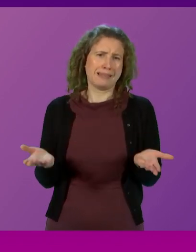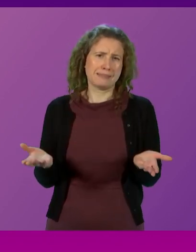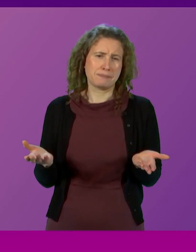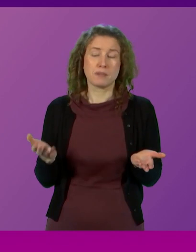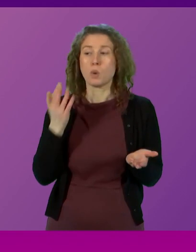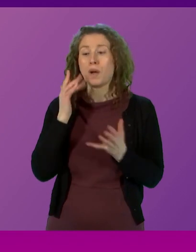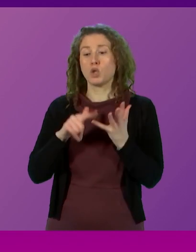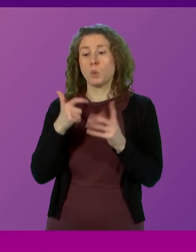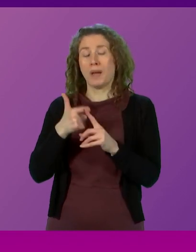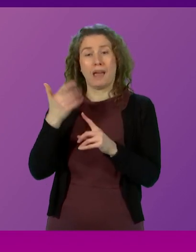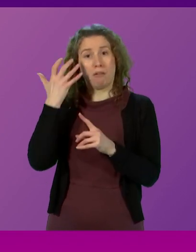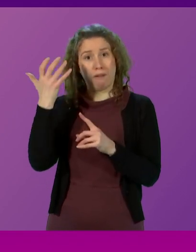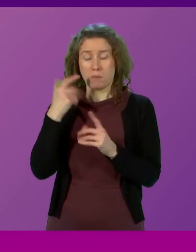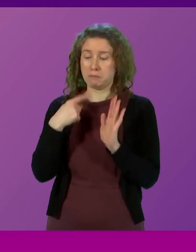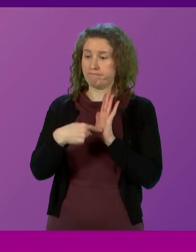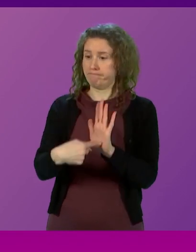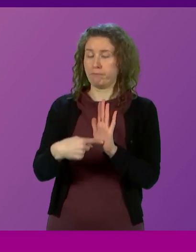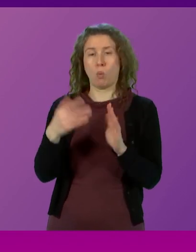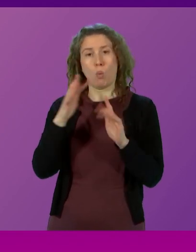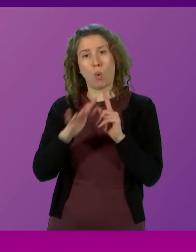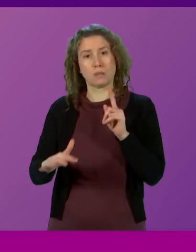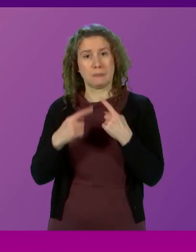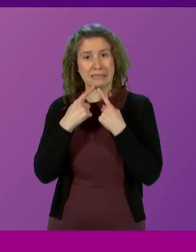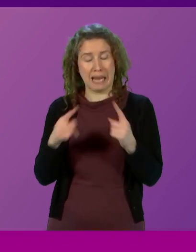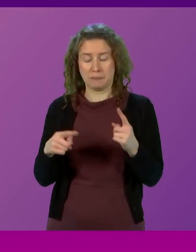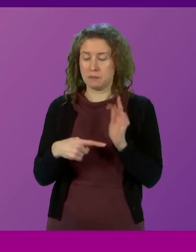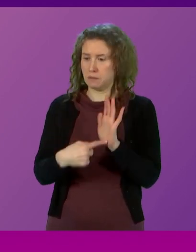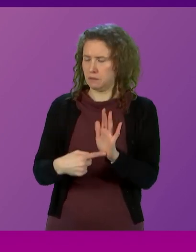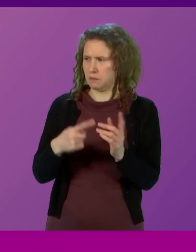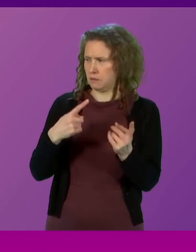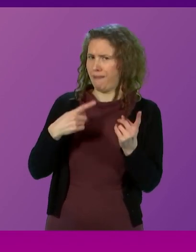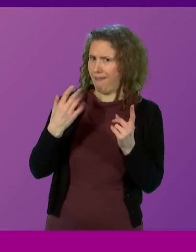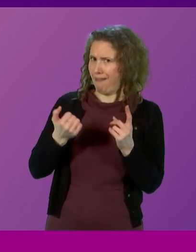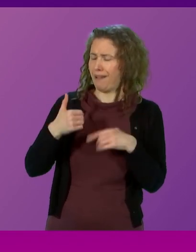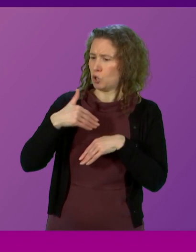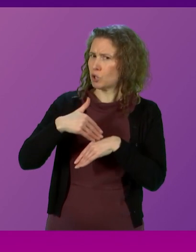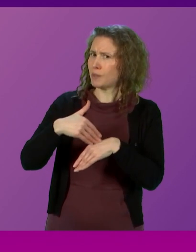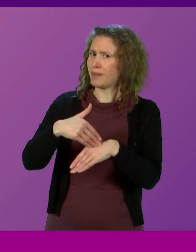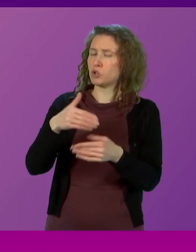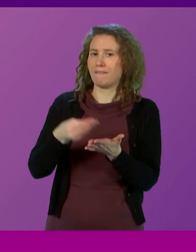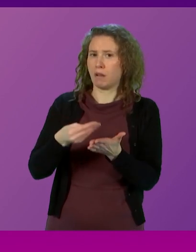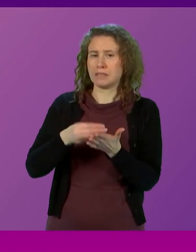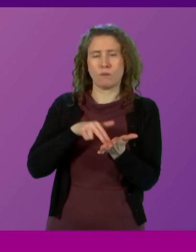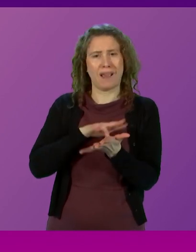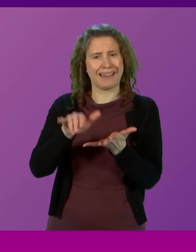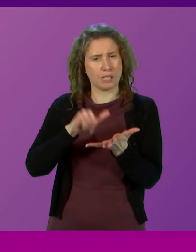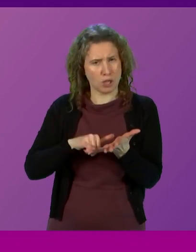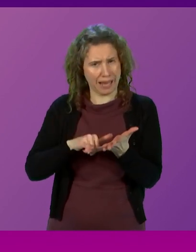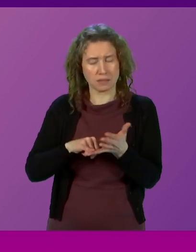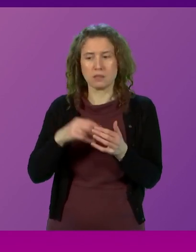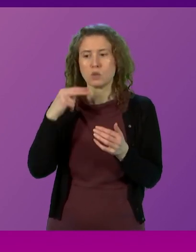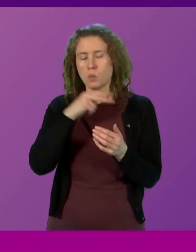When the UK Government set out its autumn statement, it gave rise to consequential funding for the NHS in Scotland of